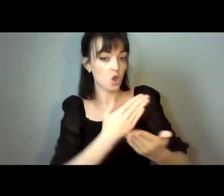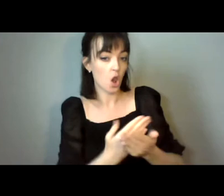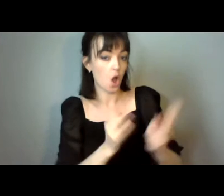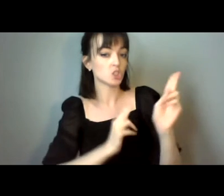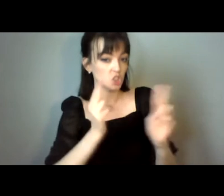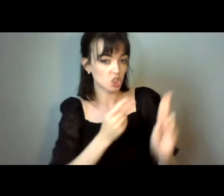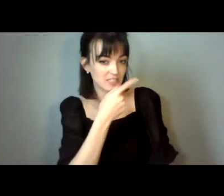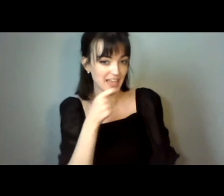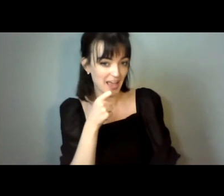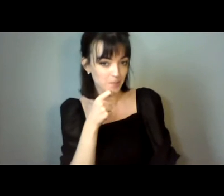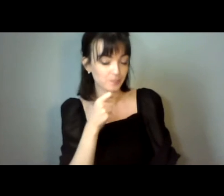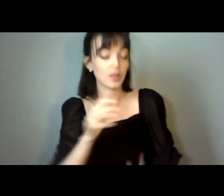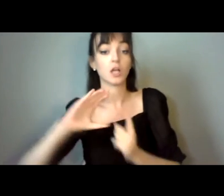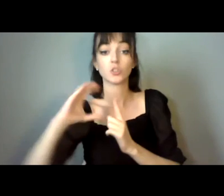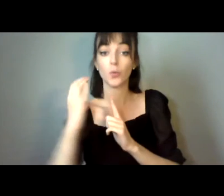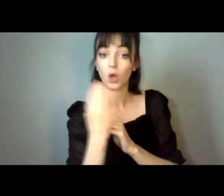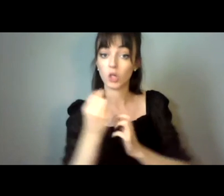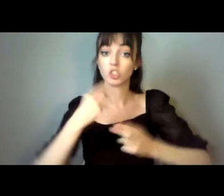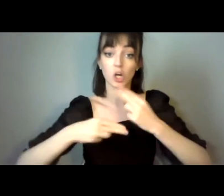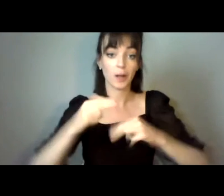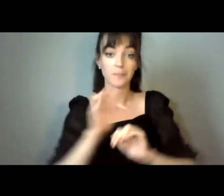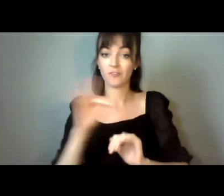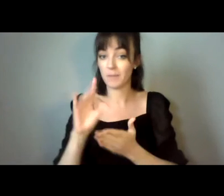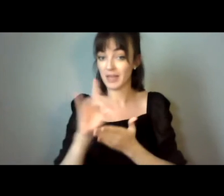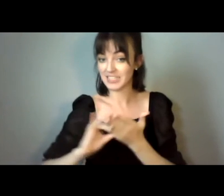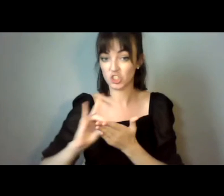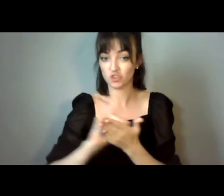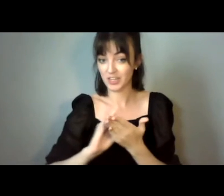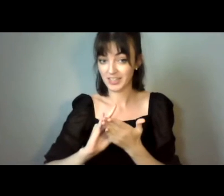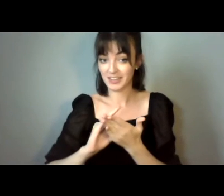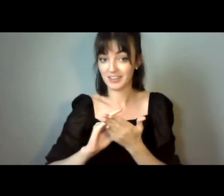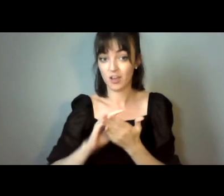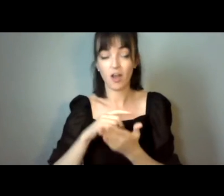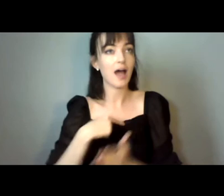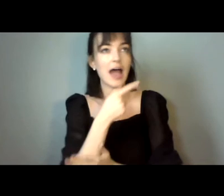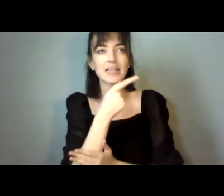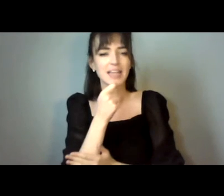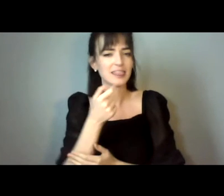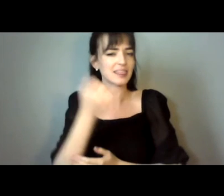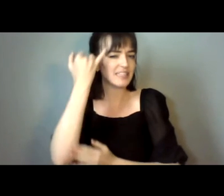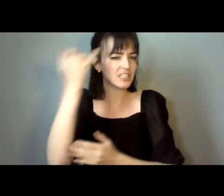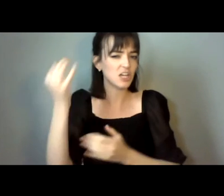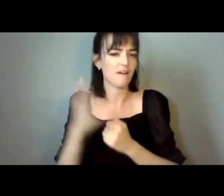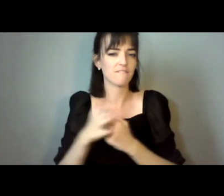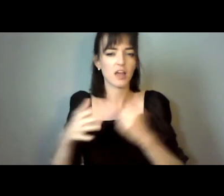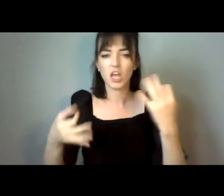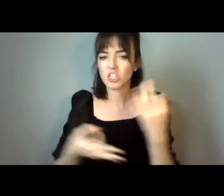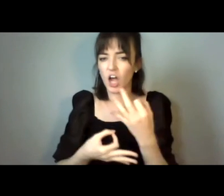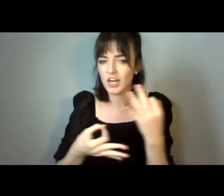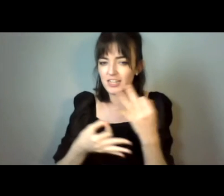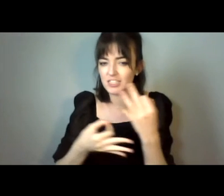comes directly from our history. I always say that the whole idea of guardianship, the whole idea of the